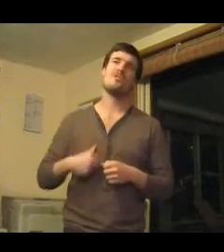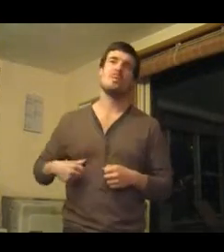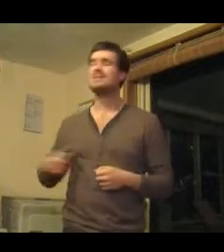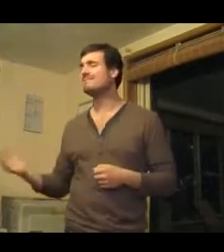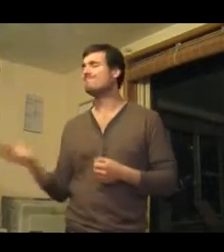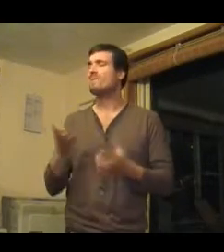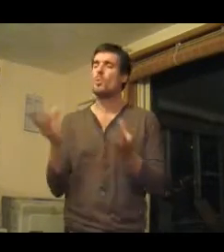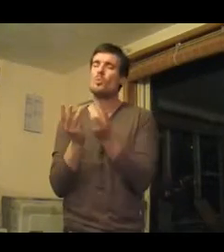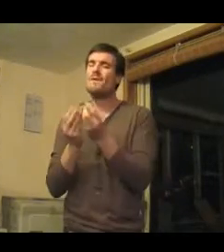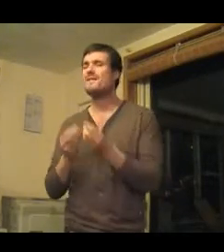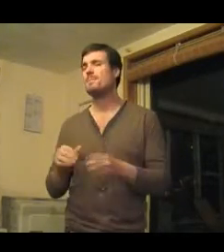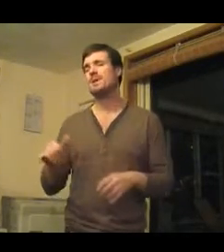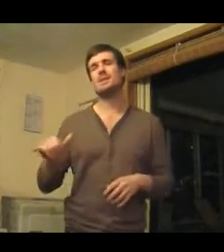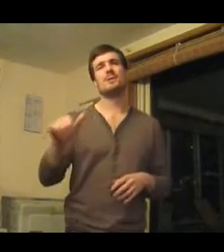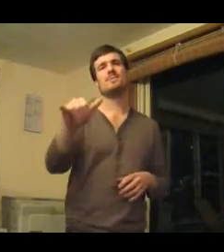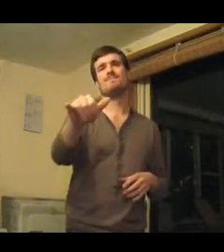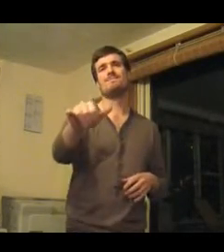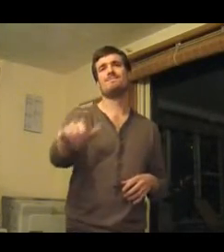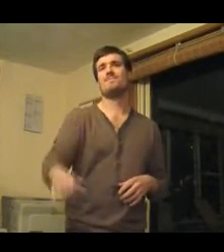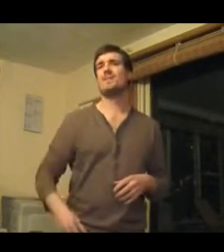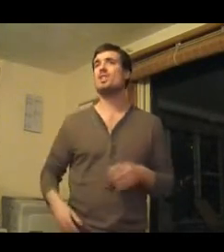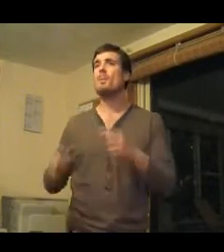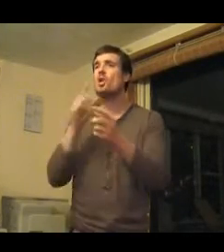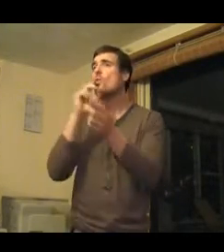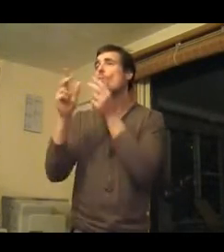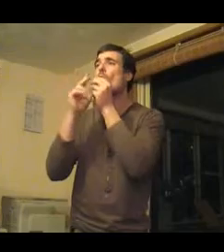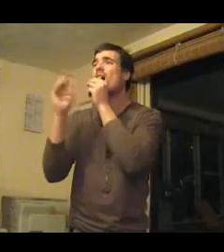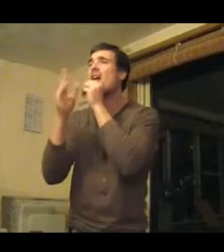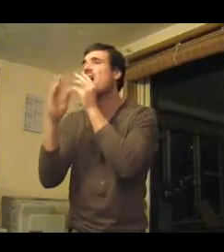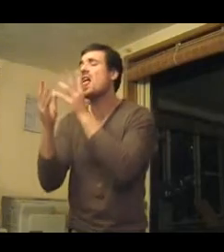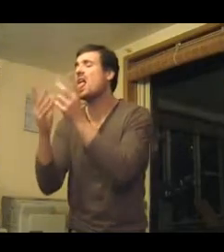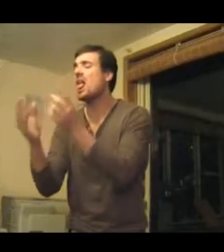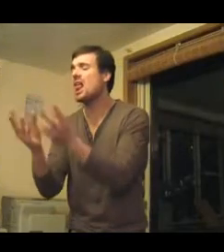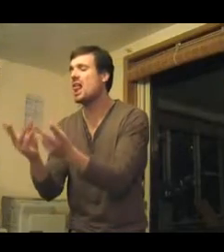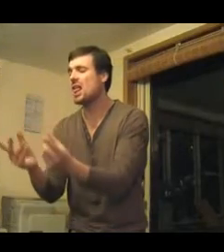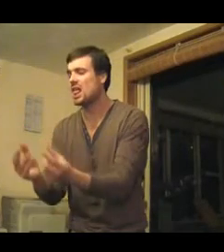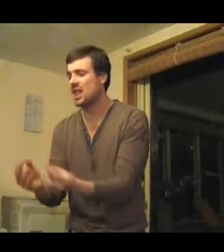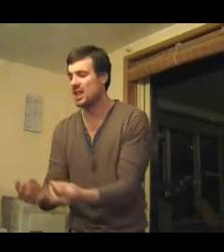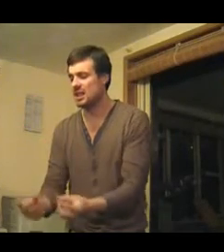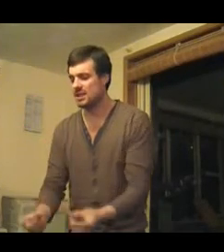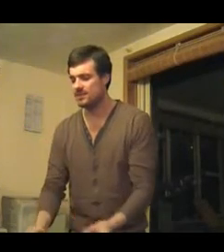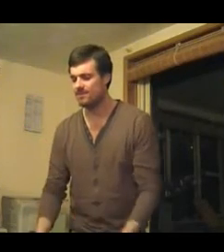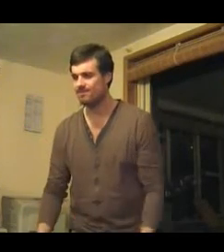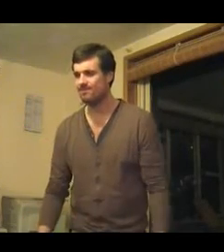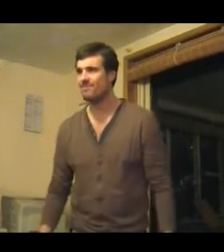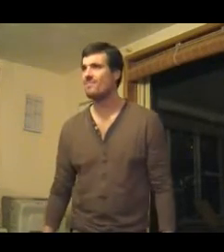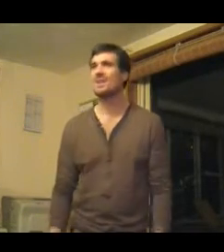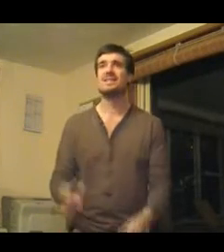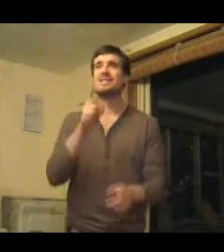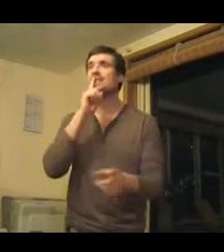Maybe So Many Words Are Left Unspoken The Silent Voices